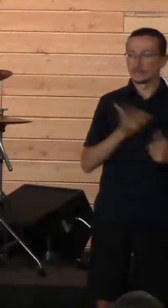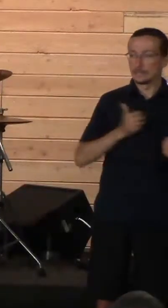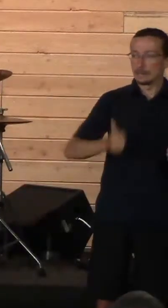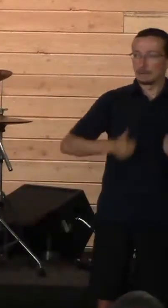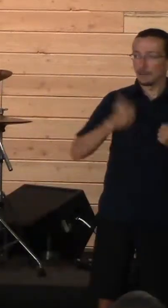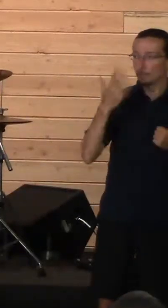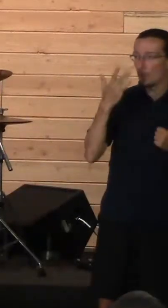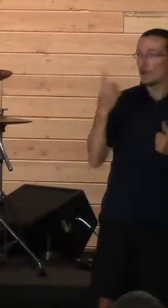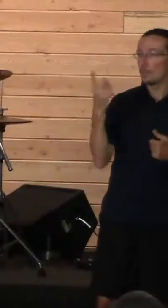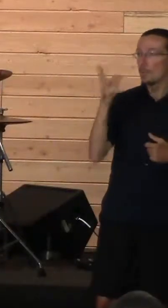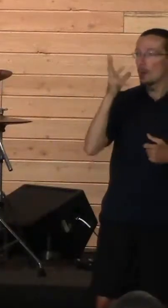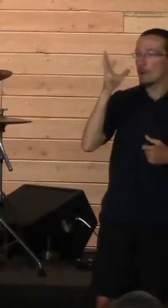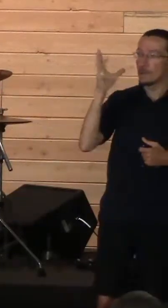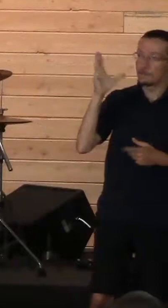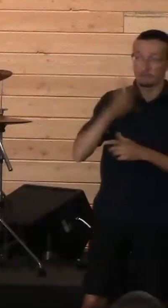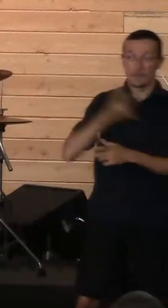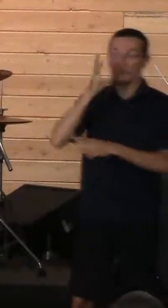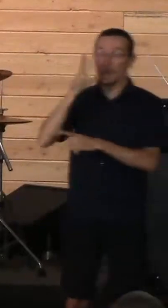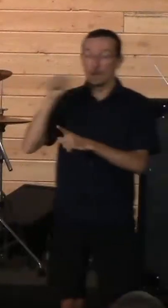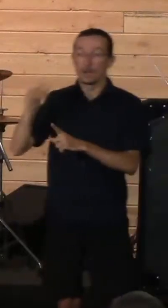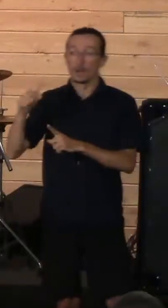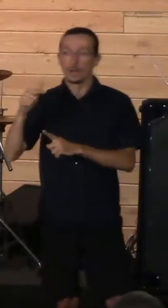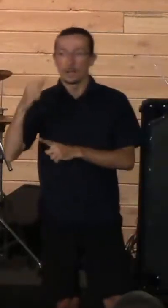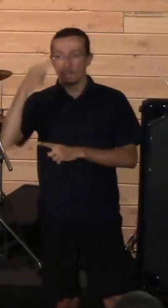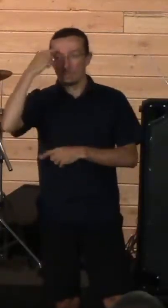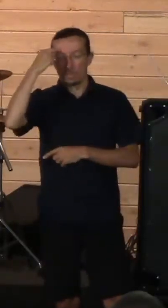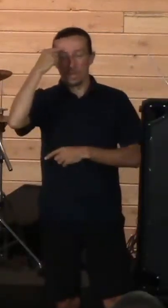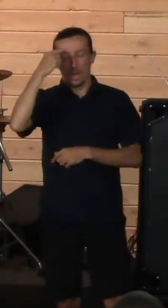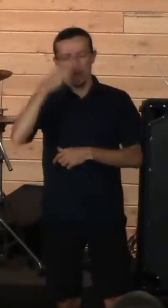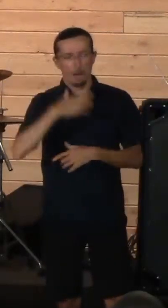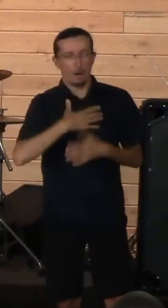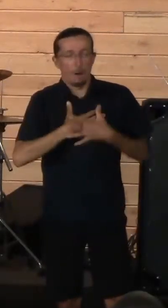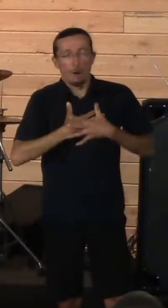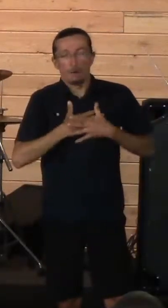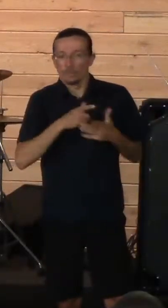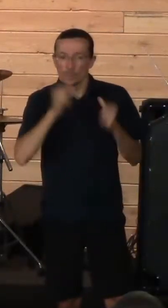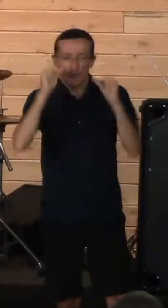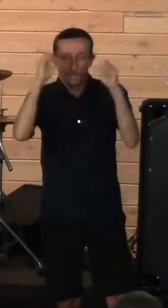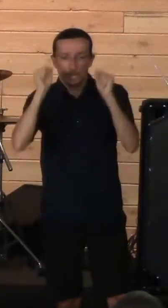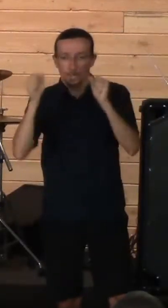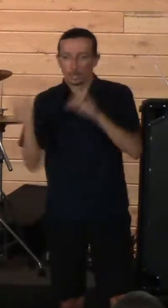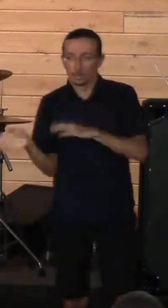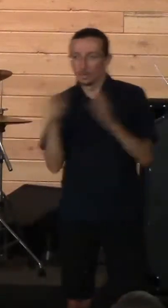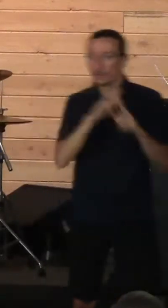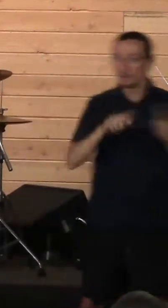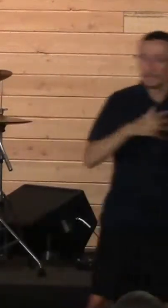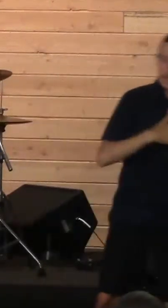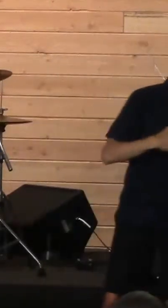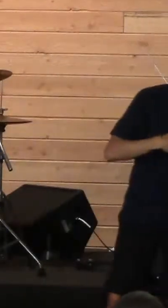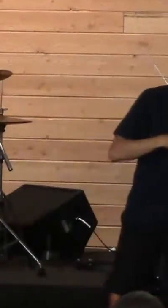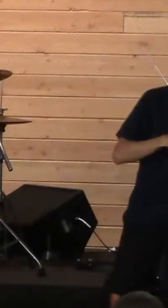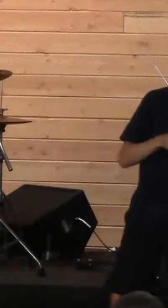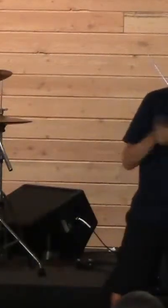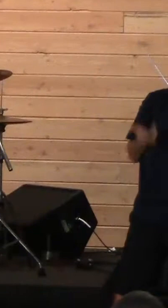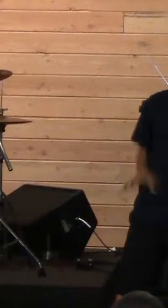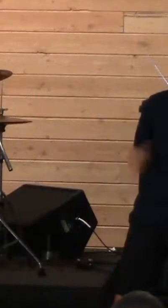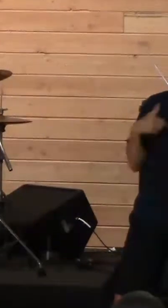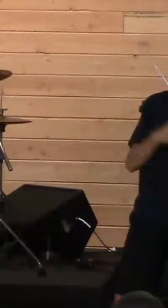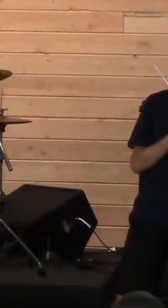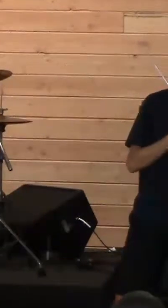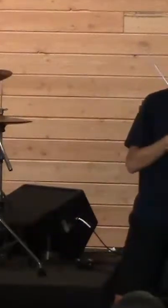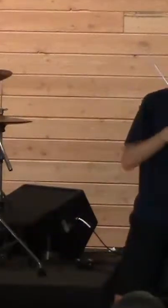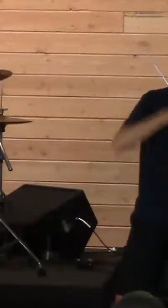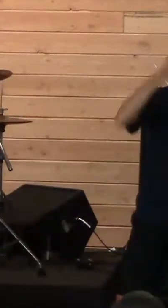from one parent and never wanted from another. And my dad had come from generational